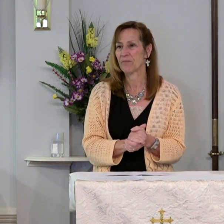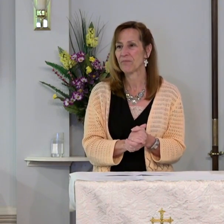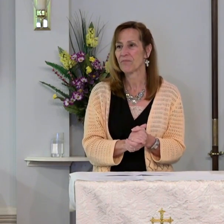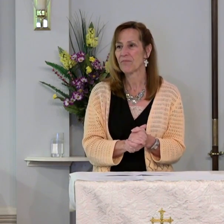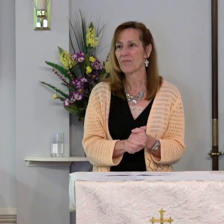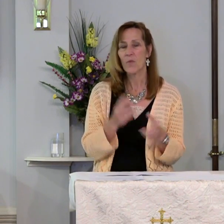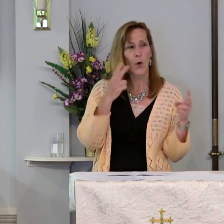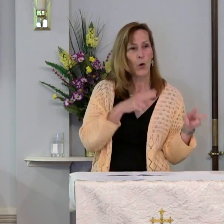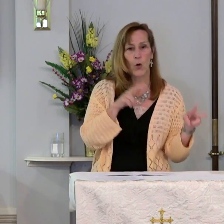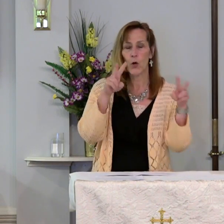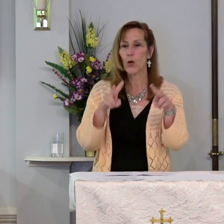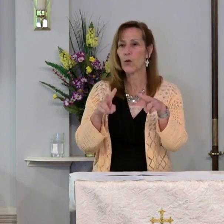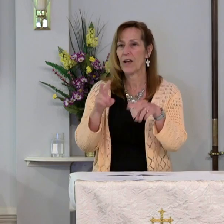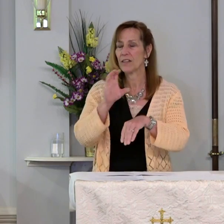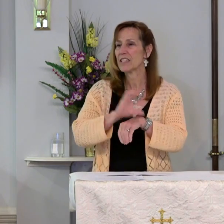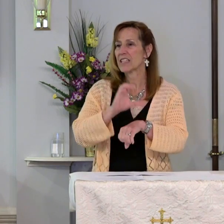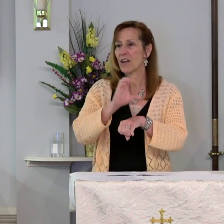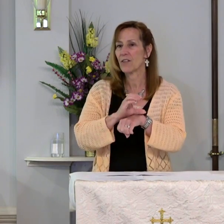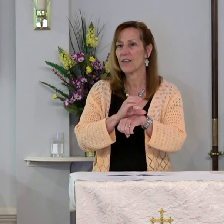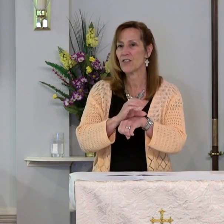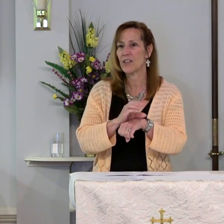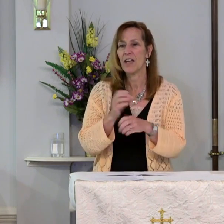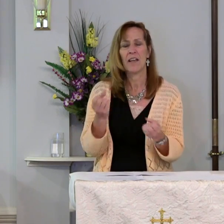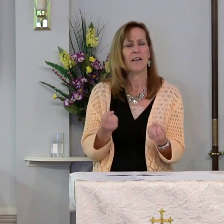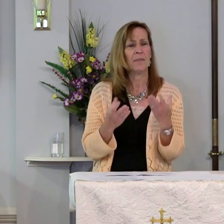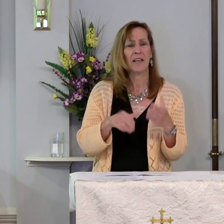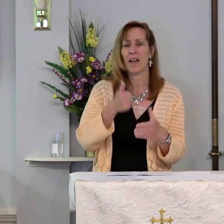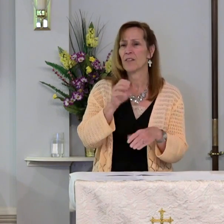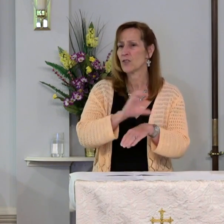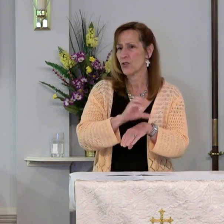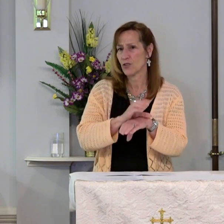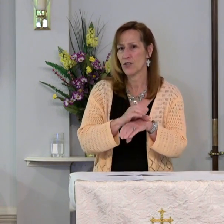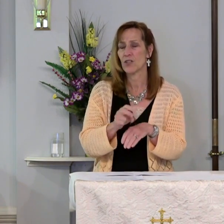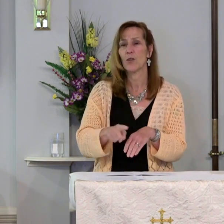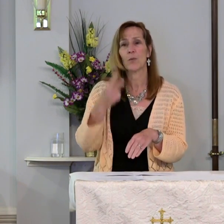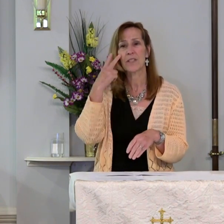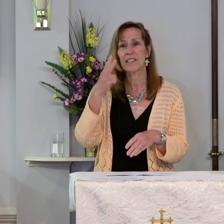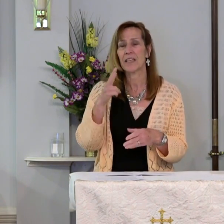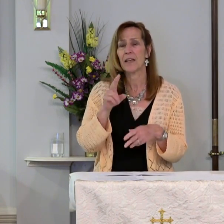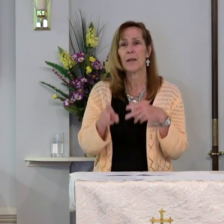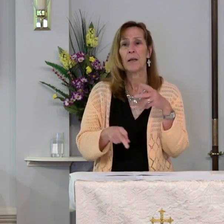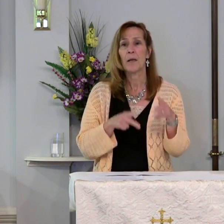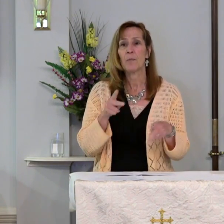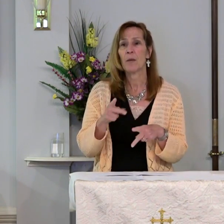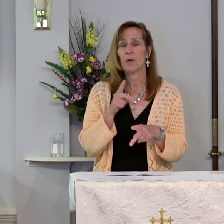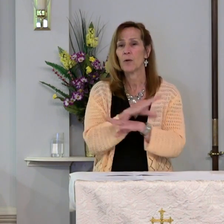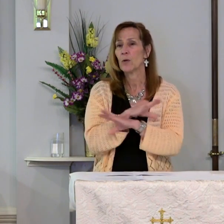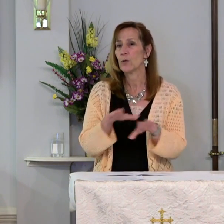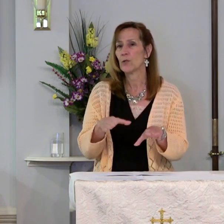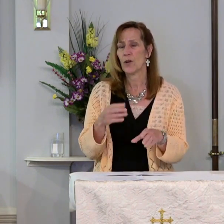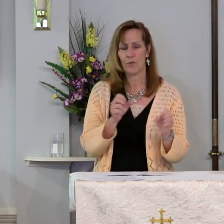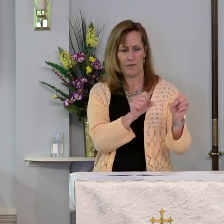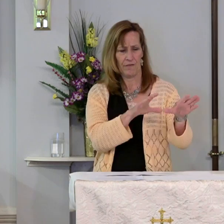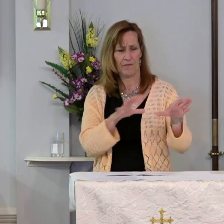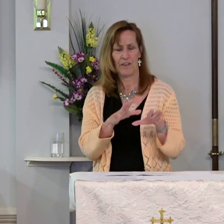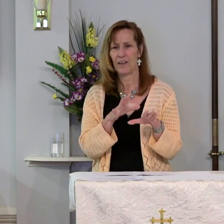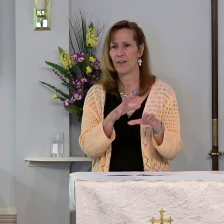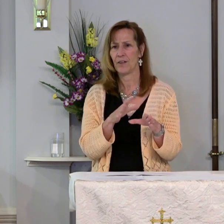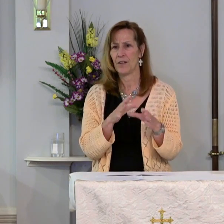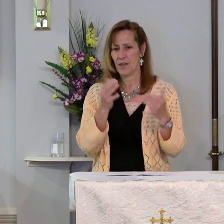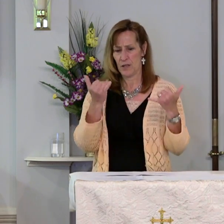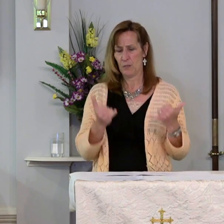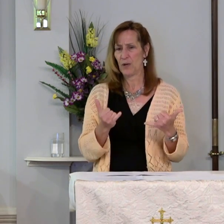look around this congregation and so many others and you will see people who do not fear the present